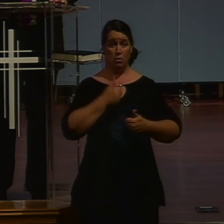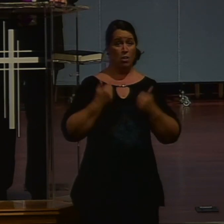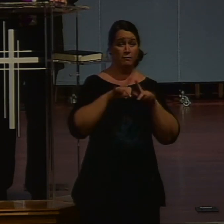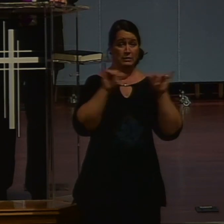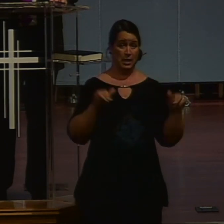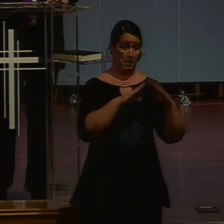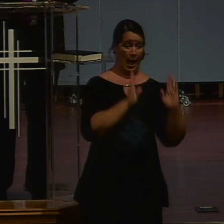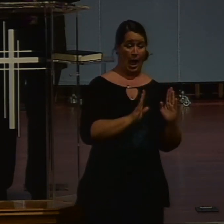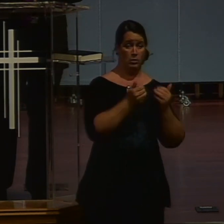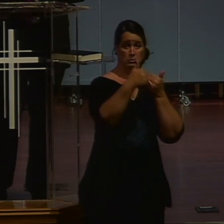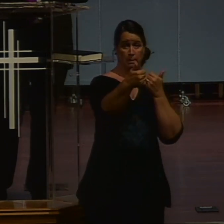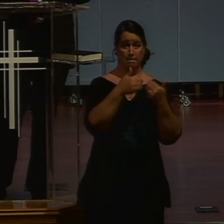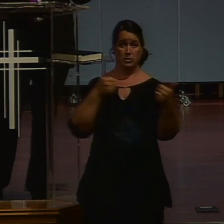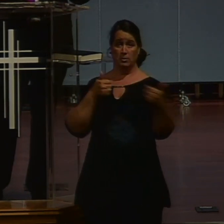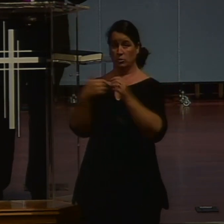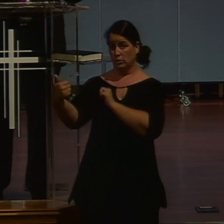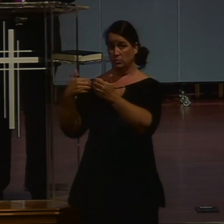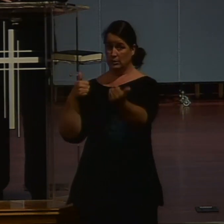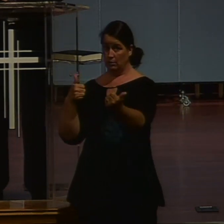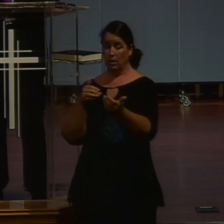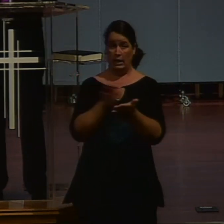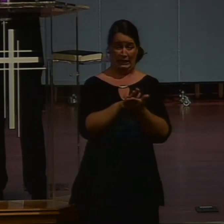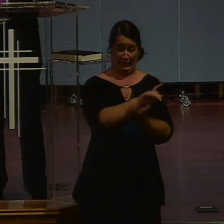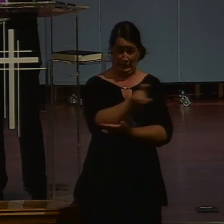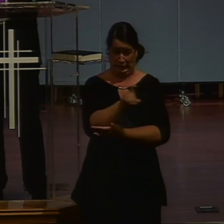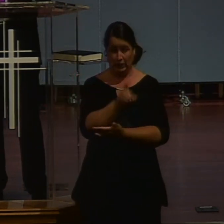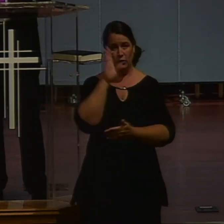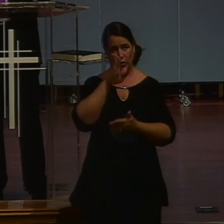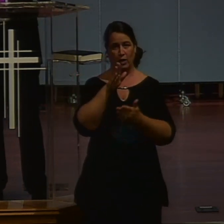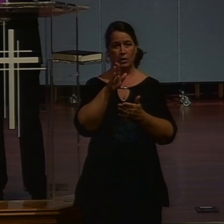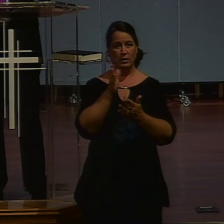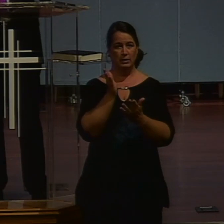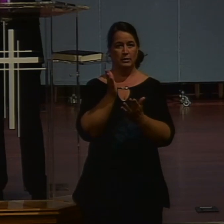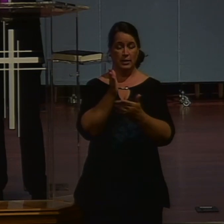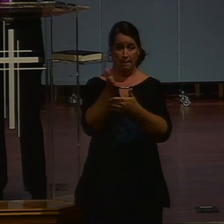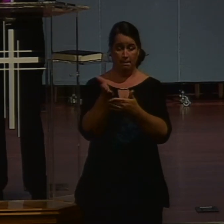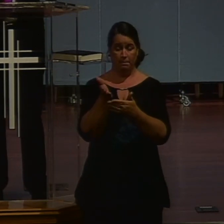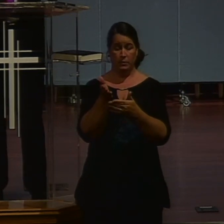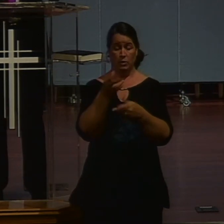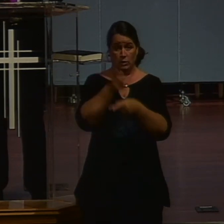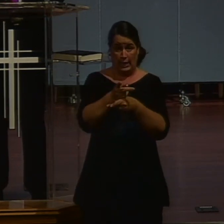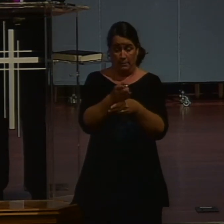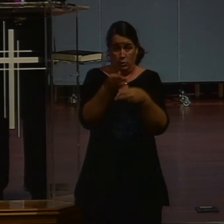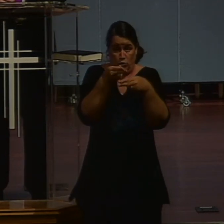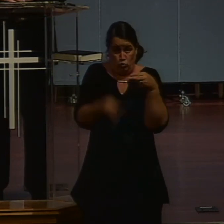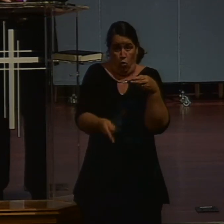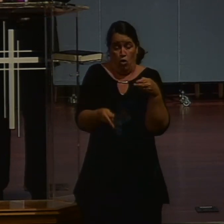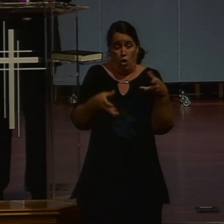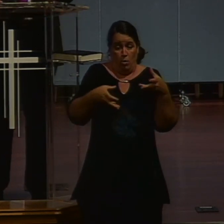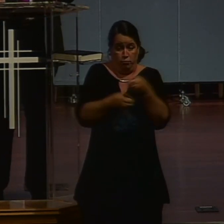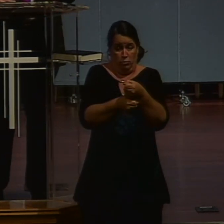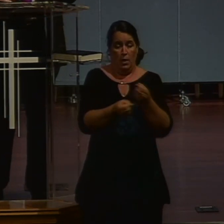household. We are going to be cleaning in between the services. We will do multiple services in order to keep it shorter. Stay tuned very